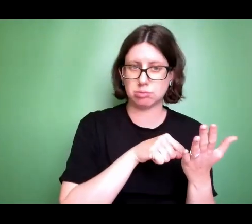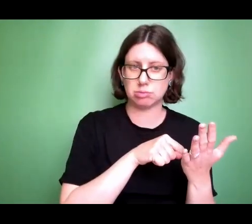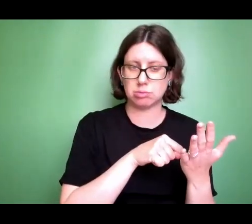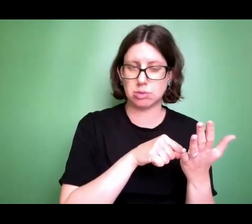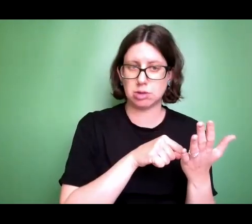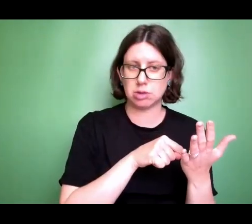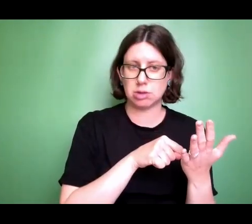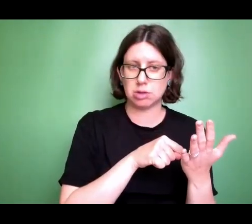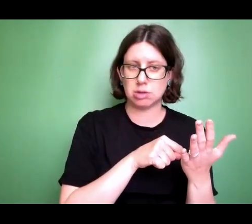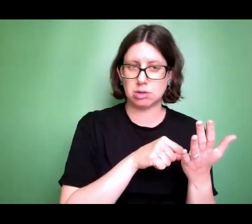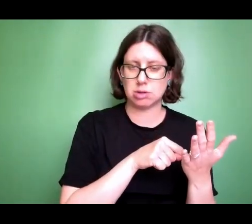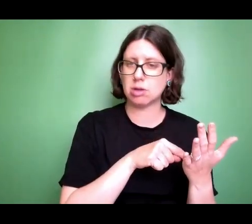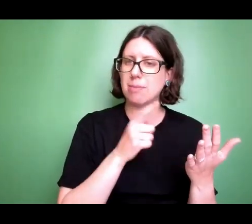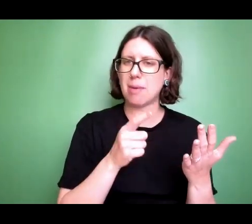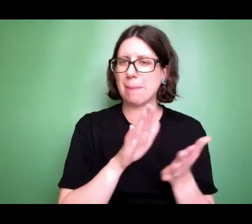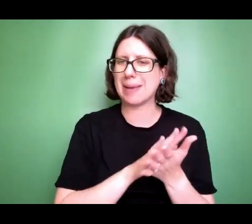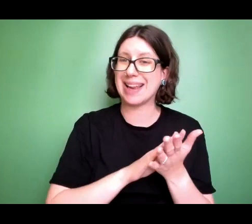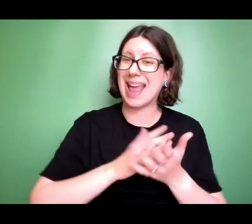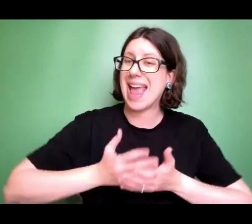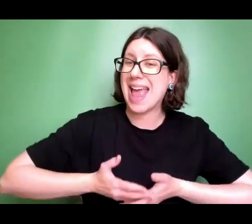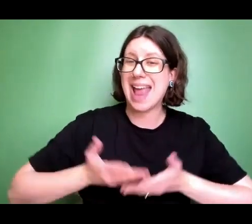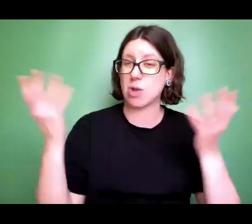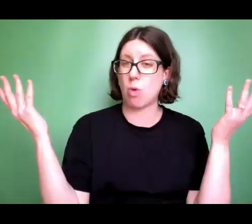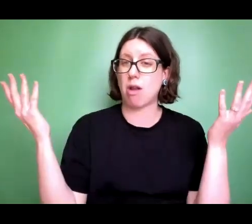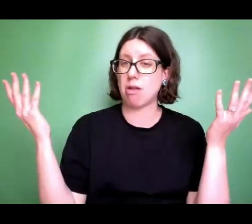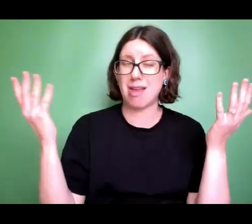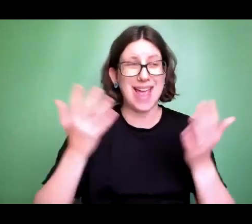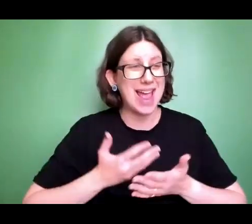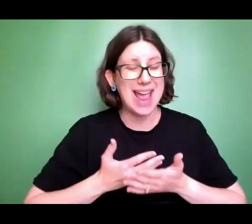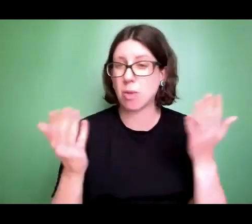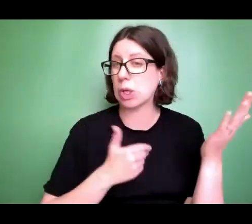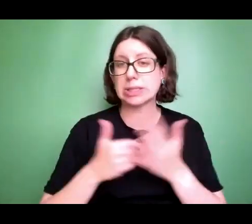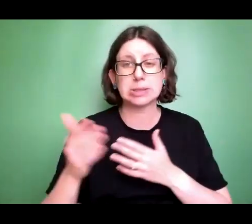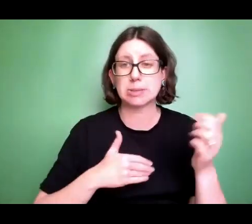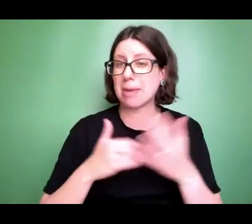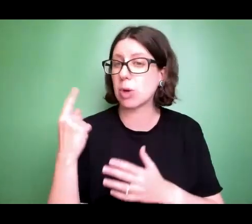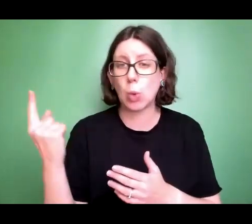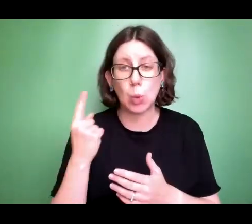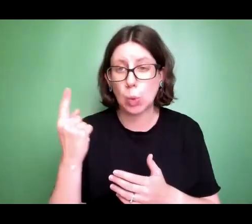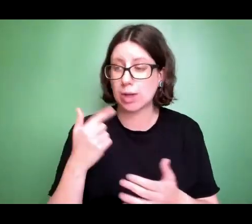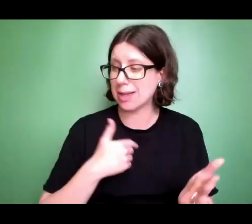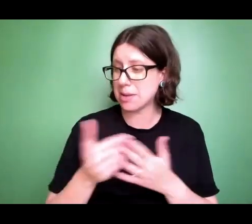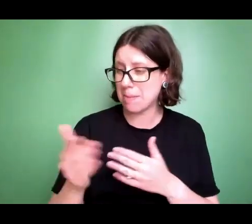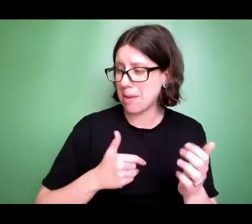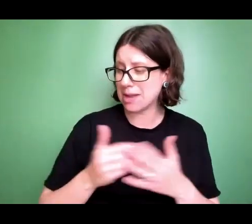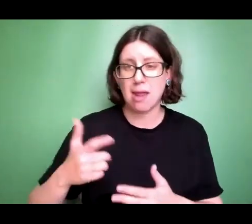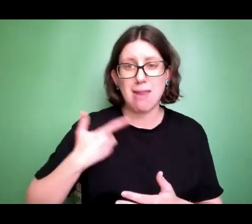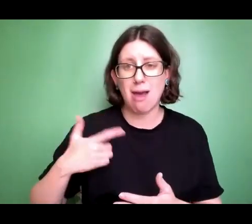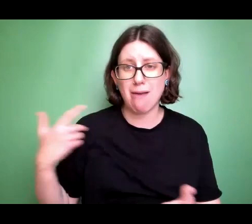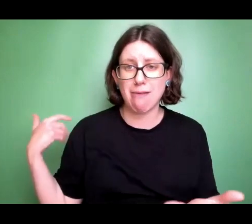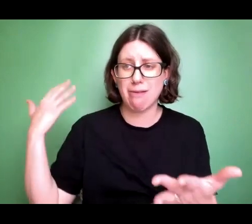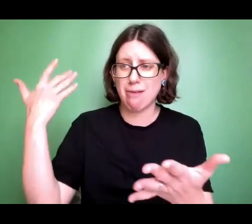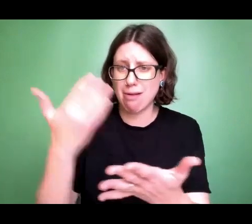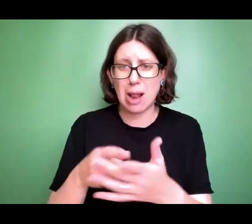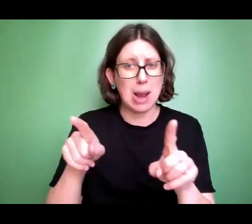No matter how we've come here today, no matter what our lives look like up until this moment, if anyone, if you're